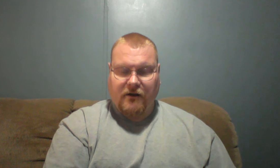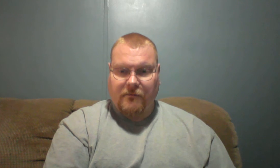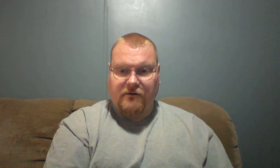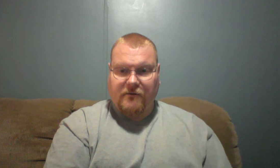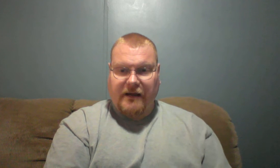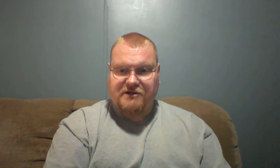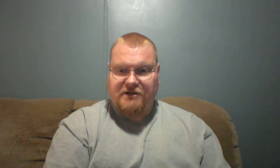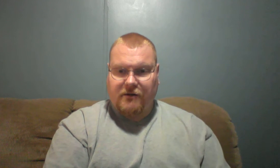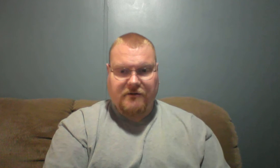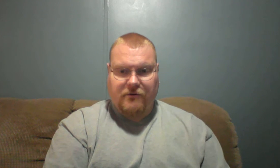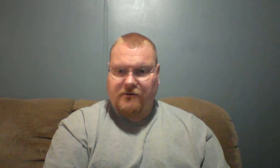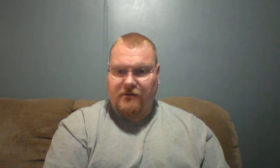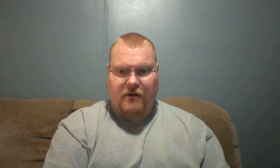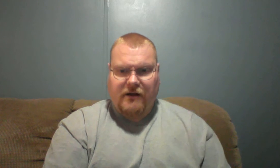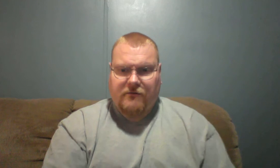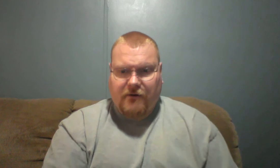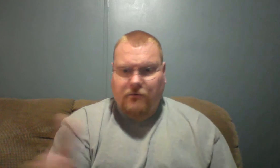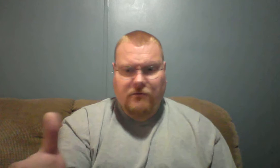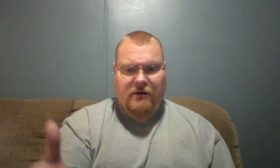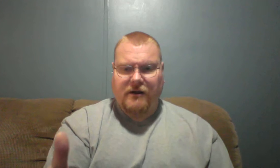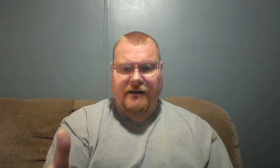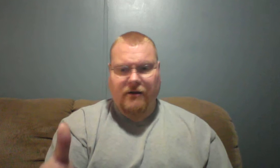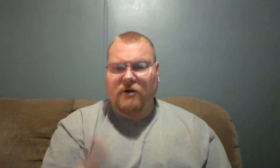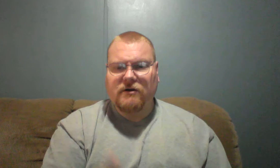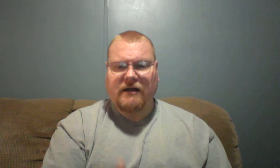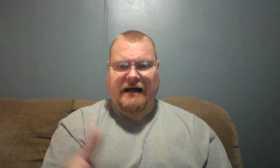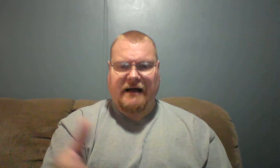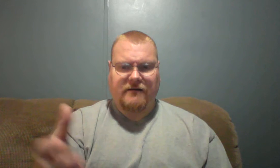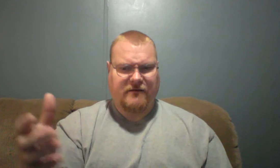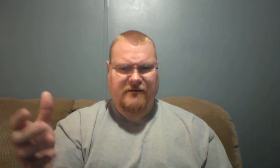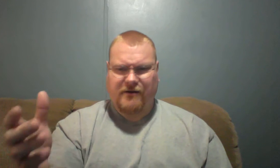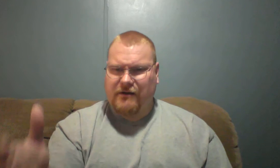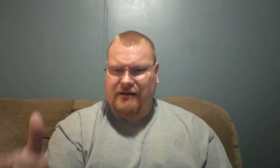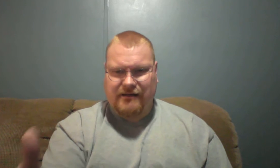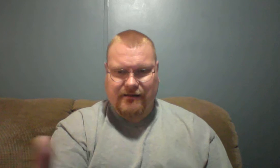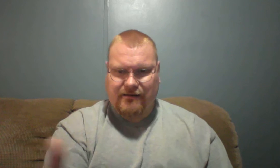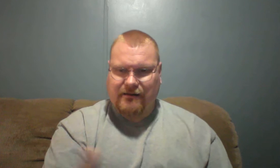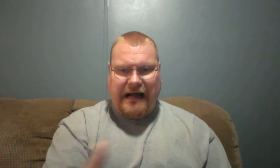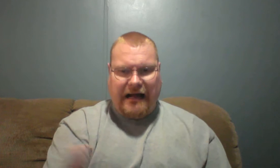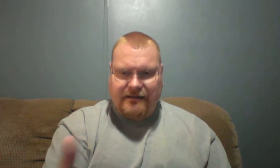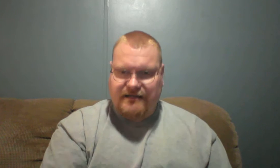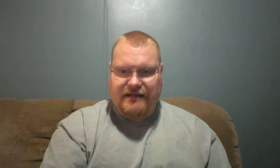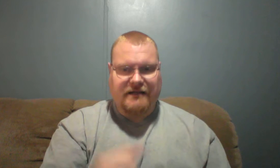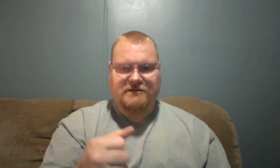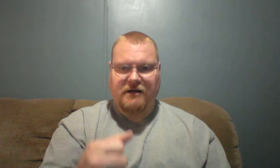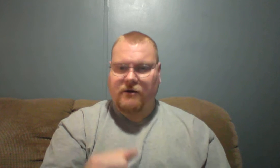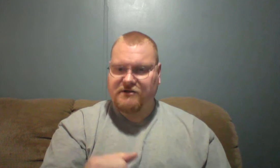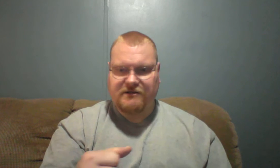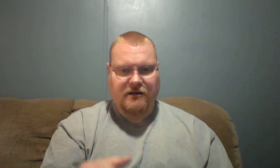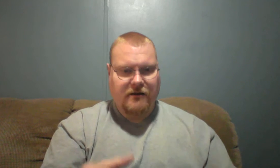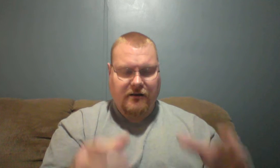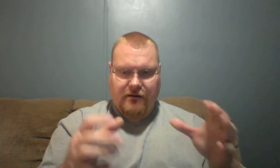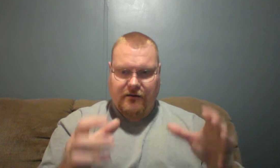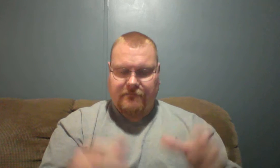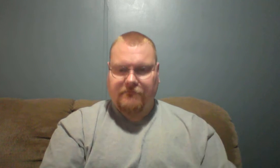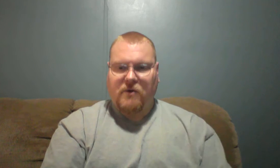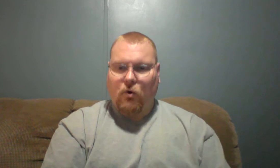you know, upon the back, you know, thrown, you know, burned alive, thrown into lions dens, know, it's just horrible.